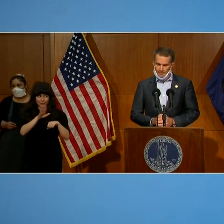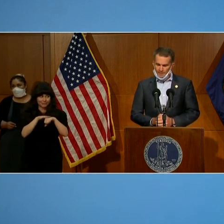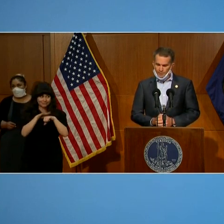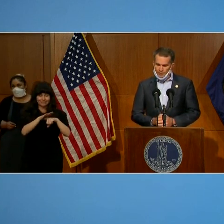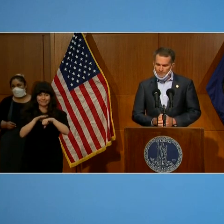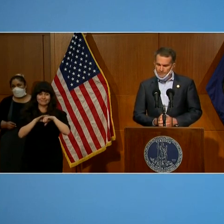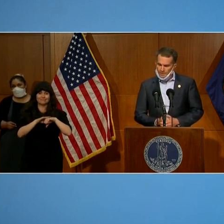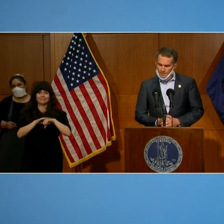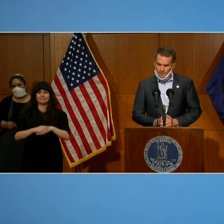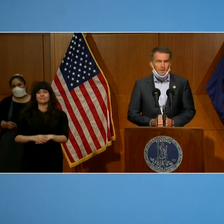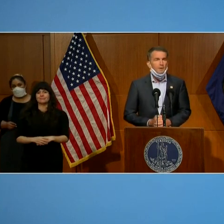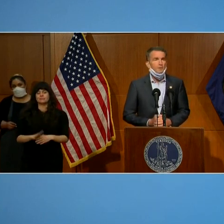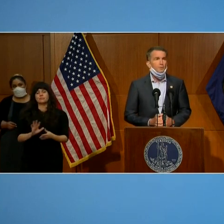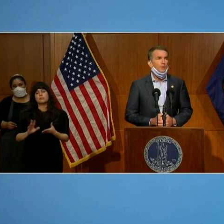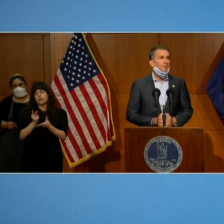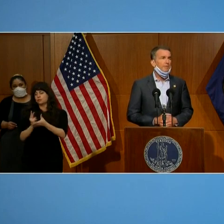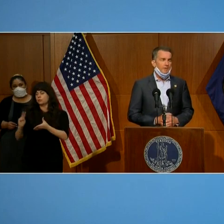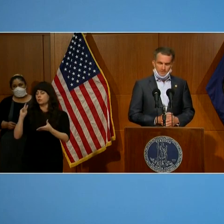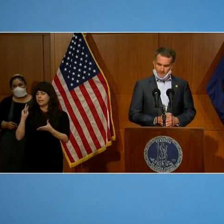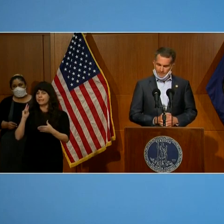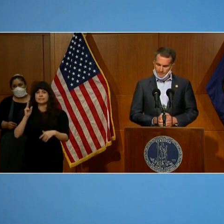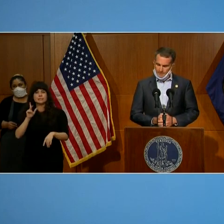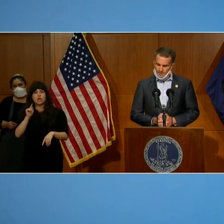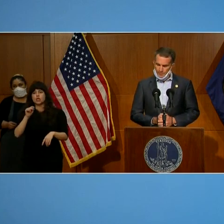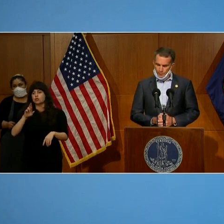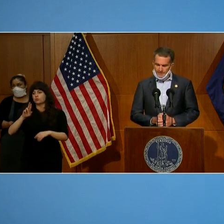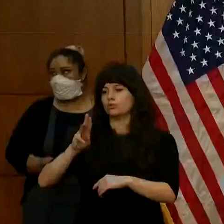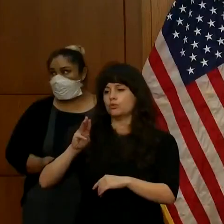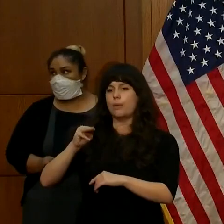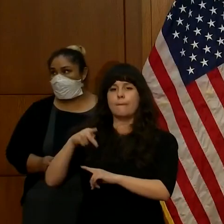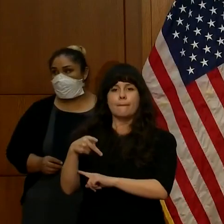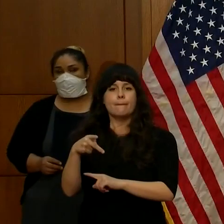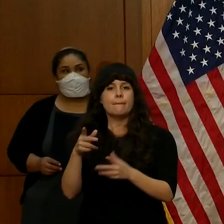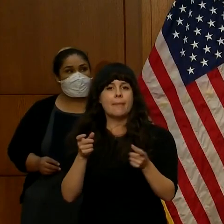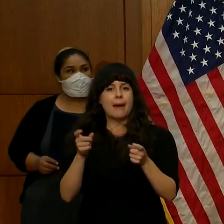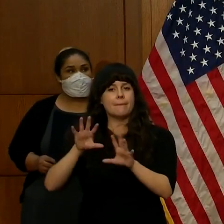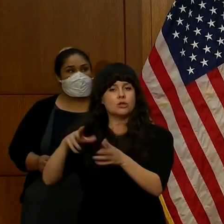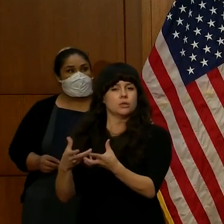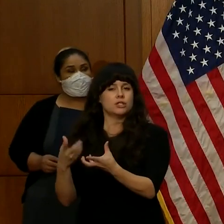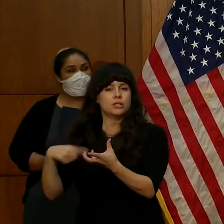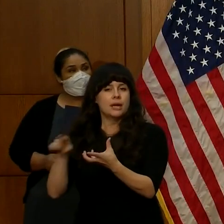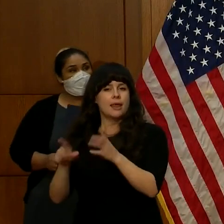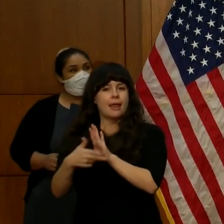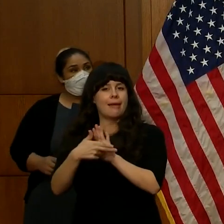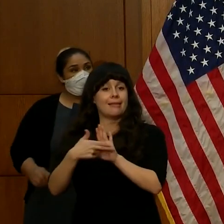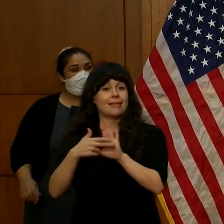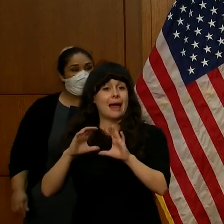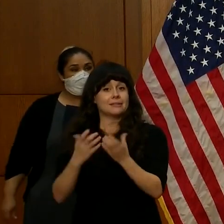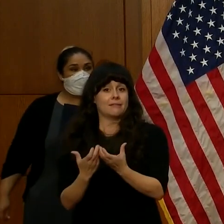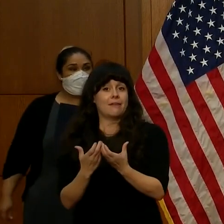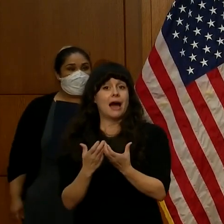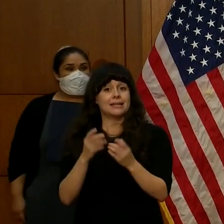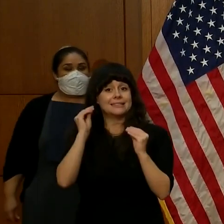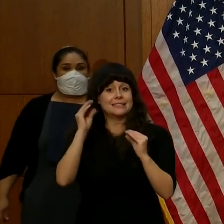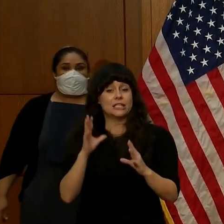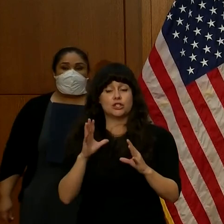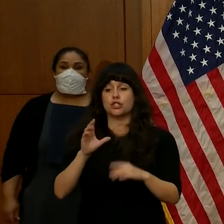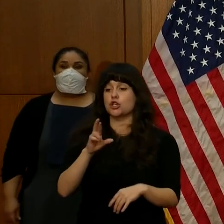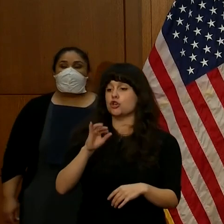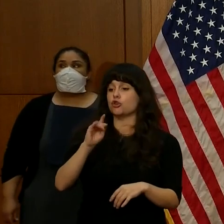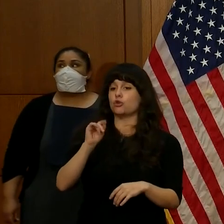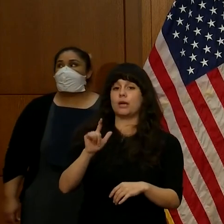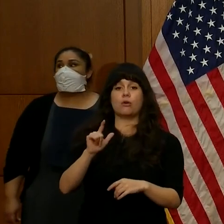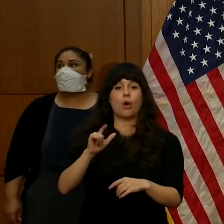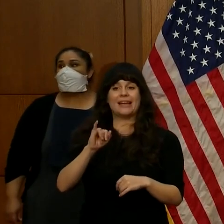About two weeks ago, the Trump administration reclassified teachers as critical infrastructure workers.